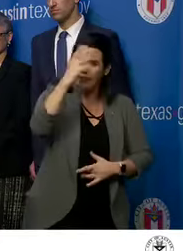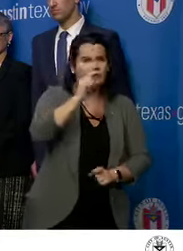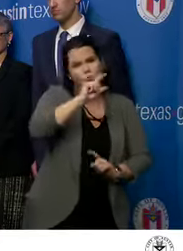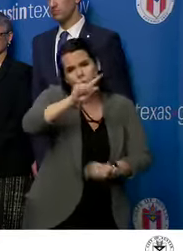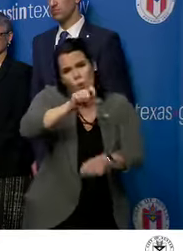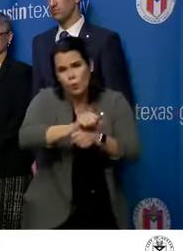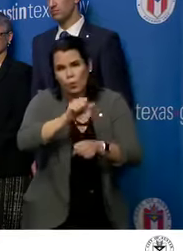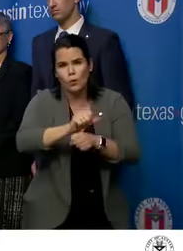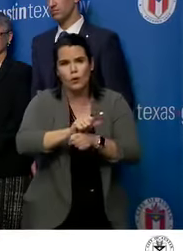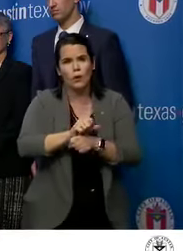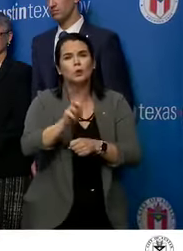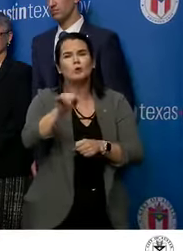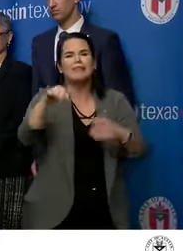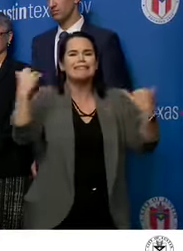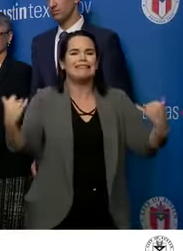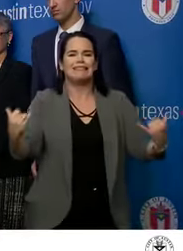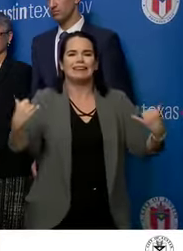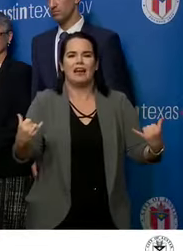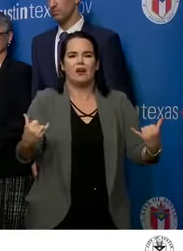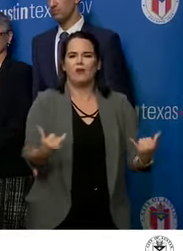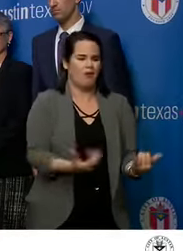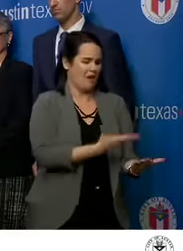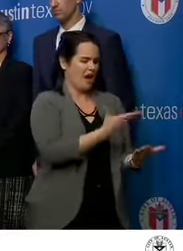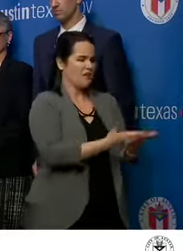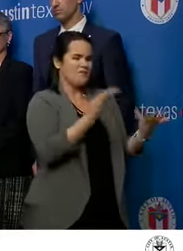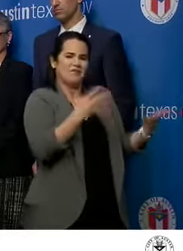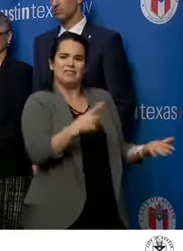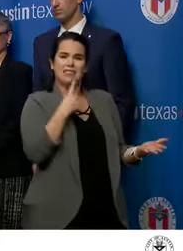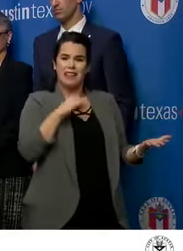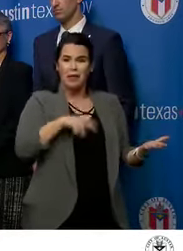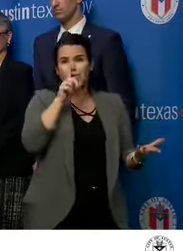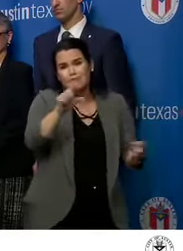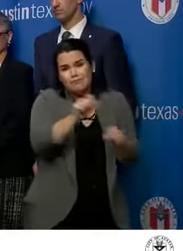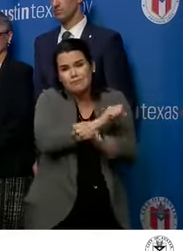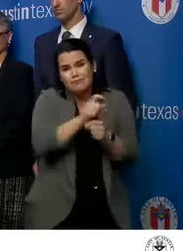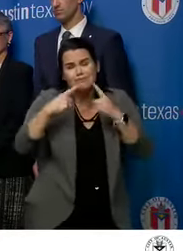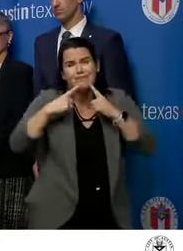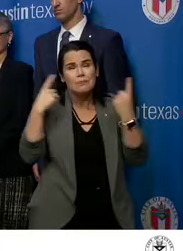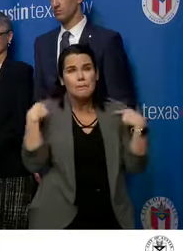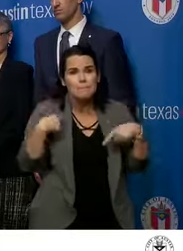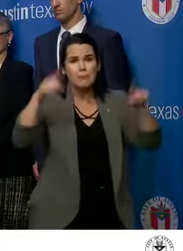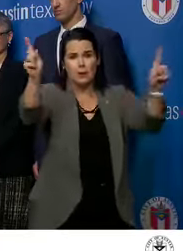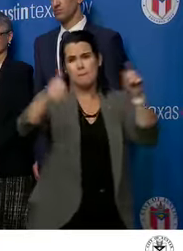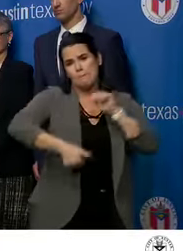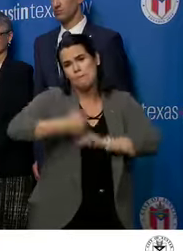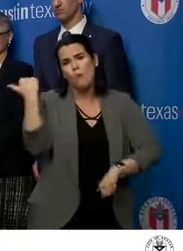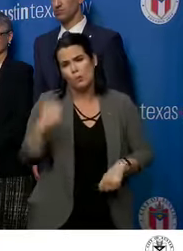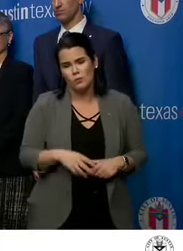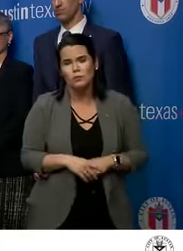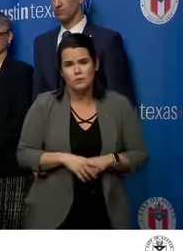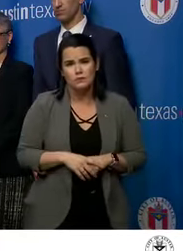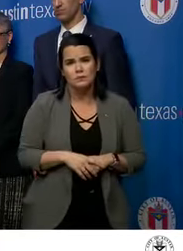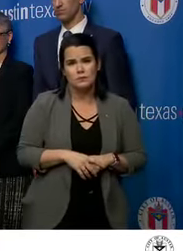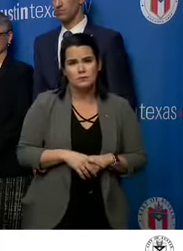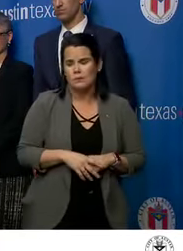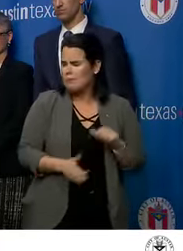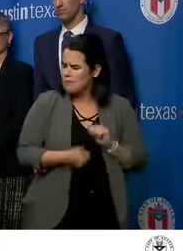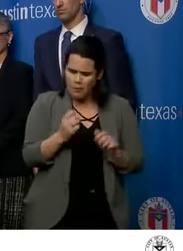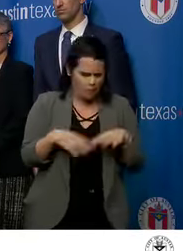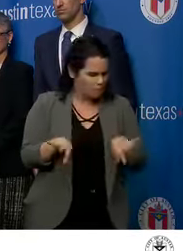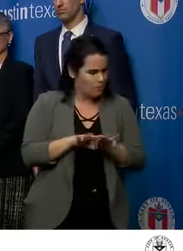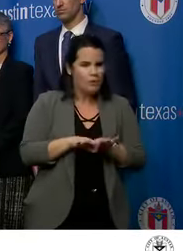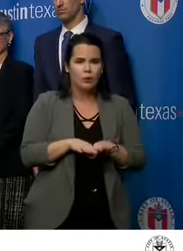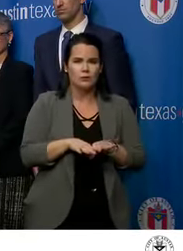those steps right now. The evidence is demonstrating that really is the best and most important thing that we should be doing.